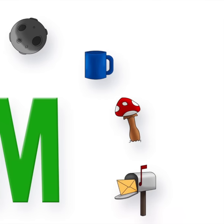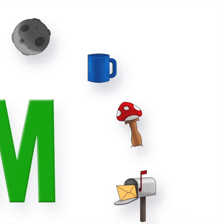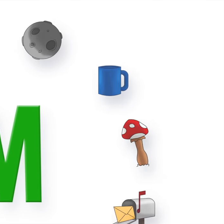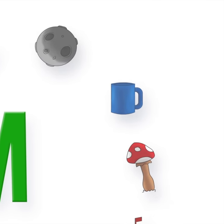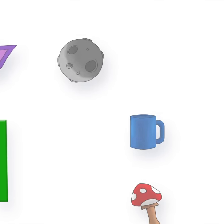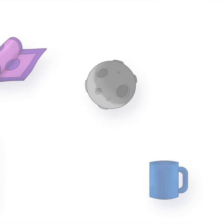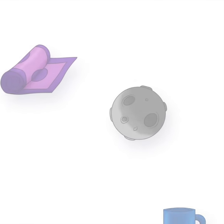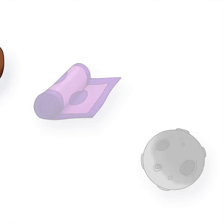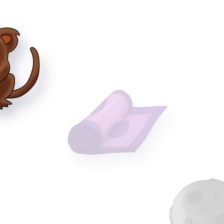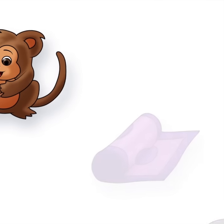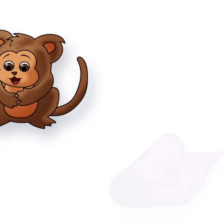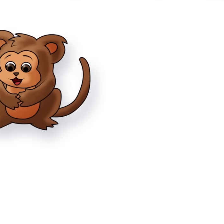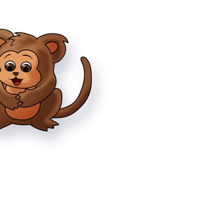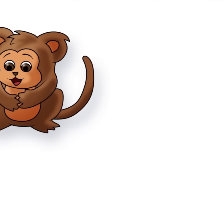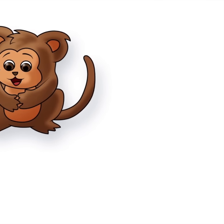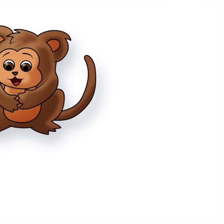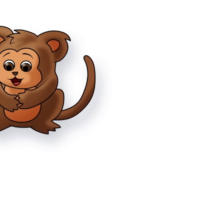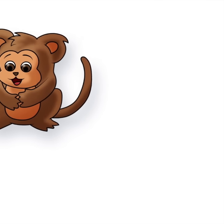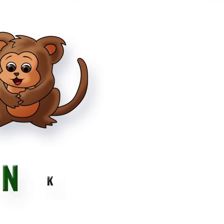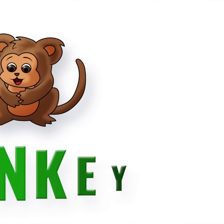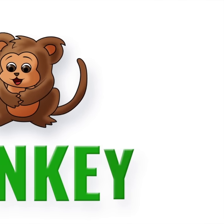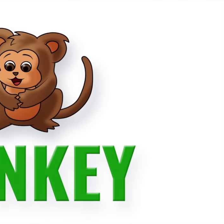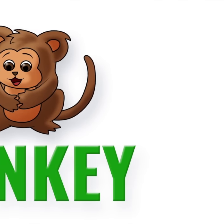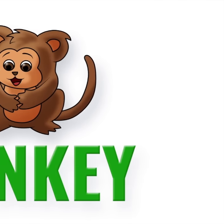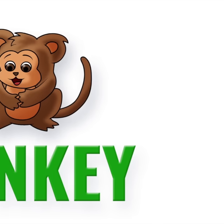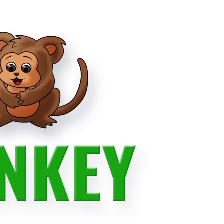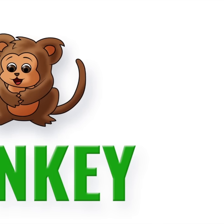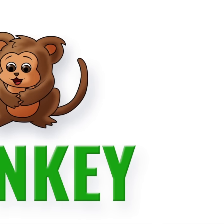M-m-m-m-m,-m-m